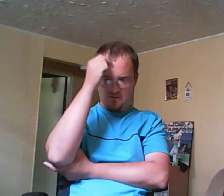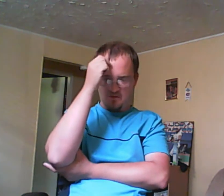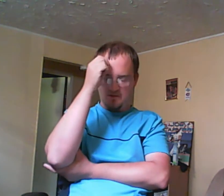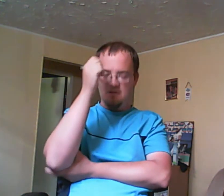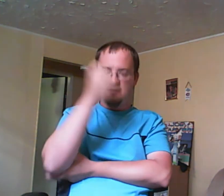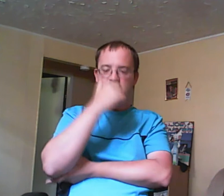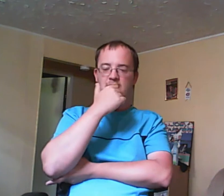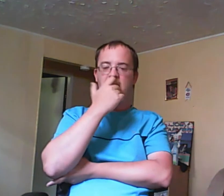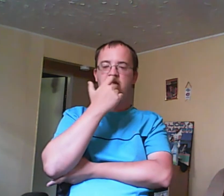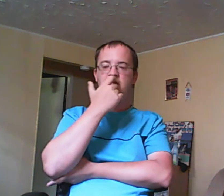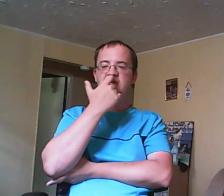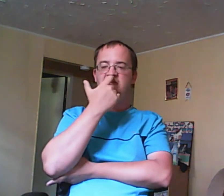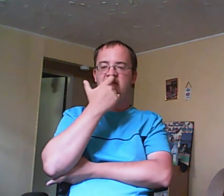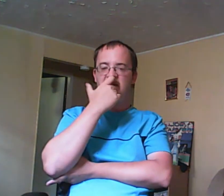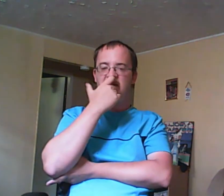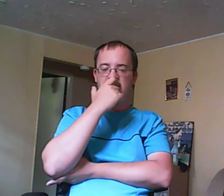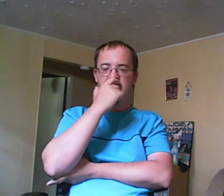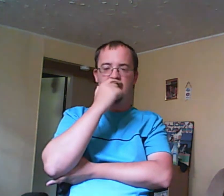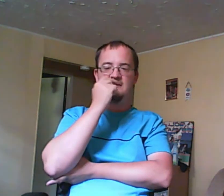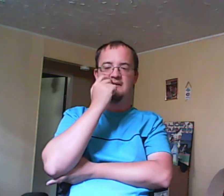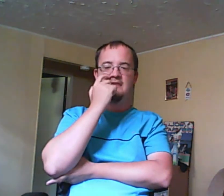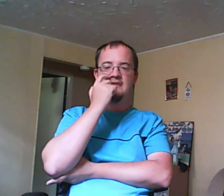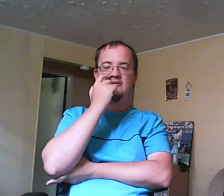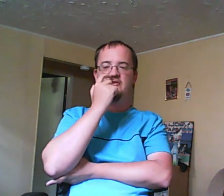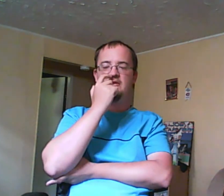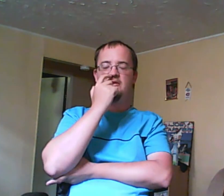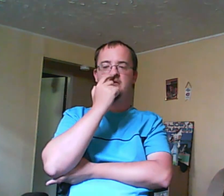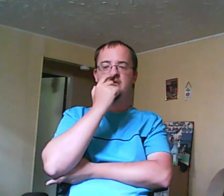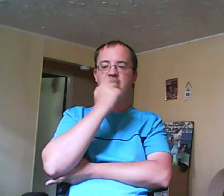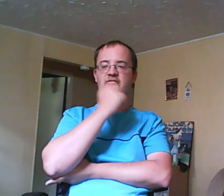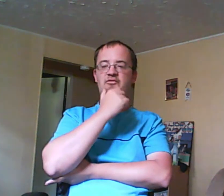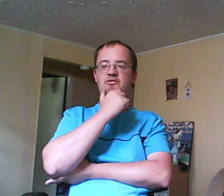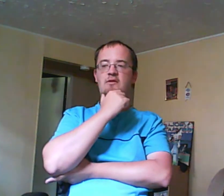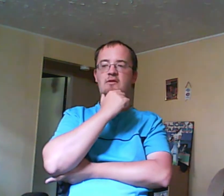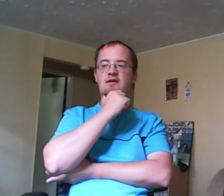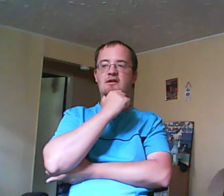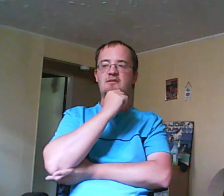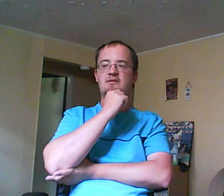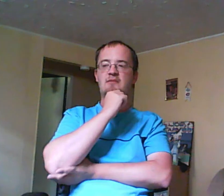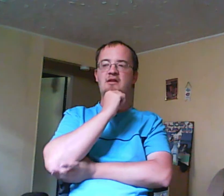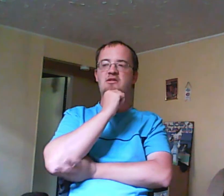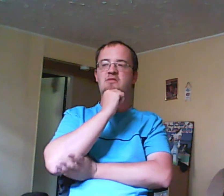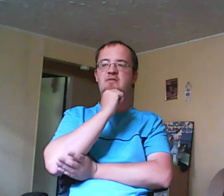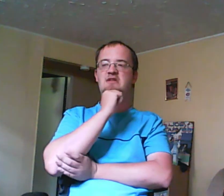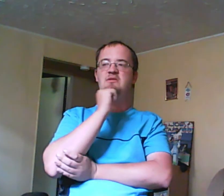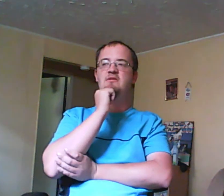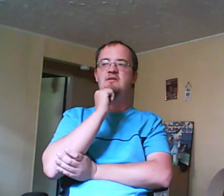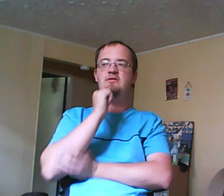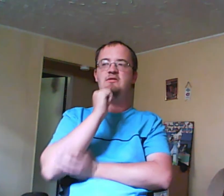So, Miles was kind of a playboy guy with Zoe and all that. Miles' relationship with Zoe in season 13 caused